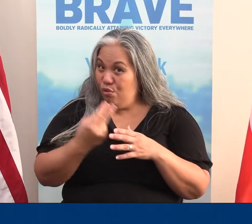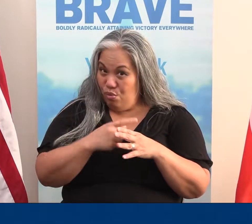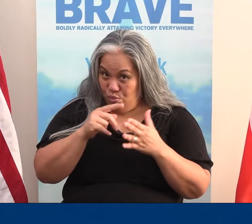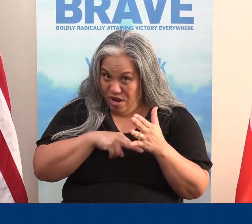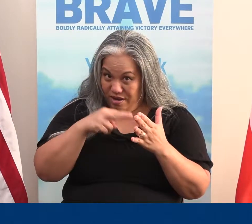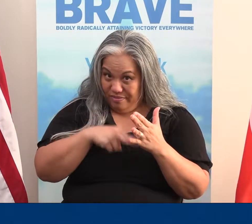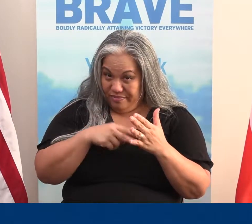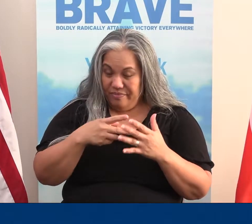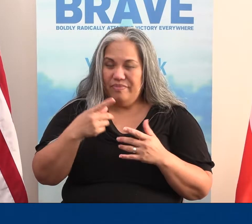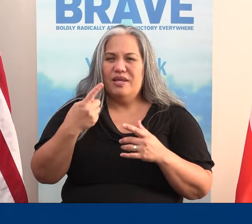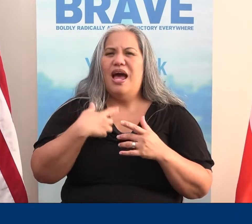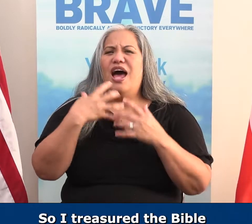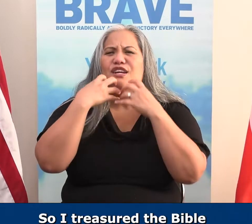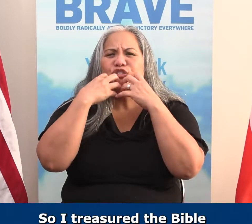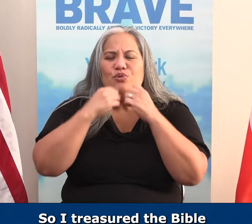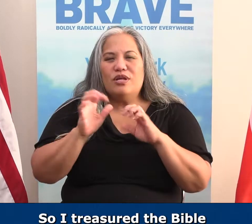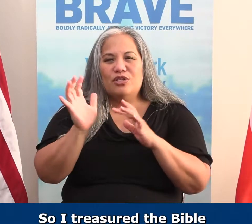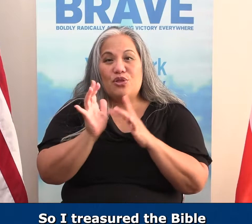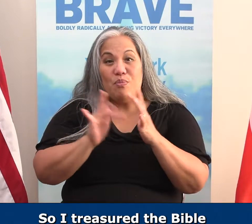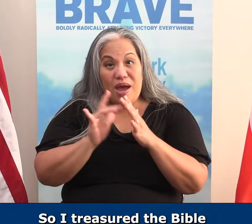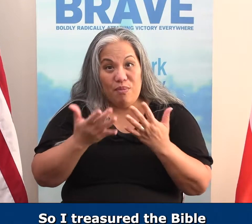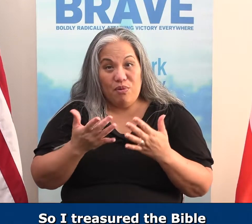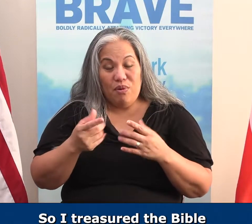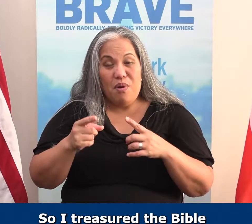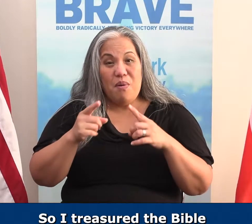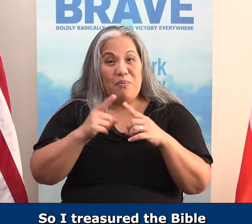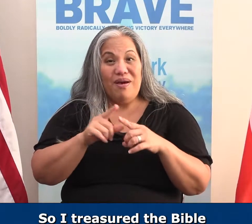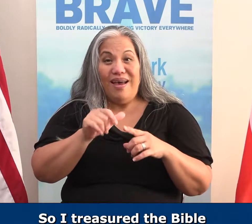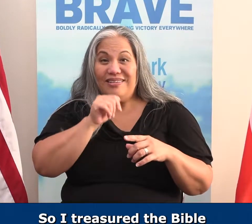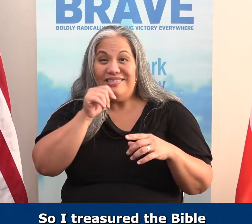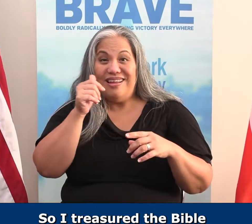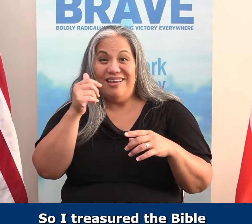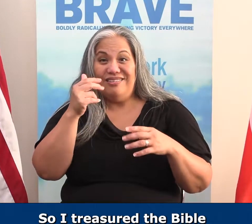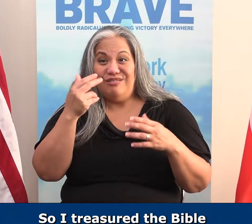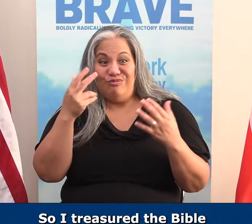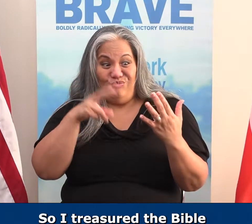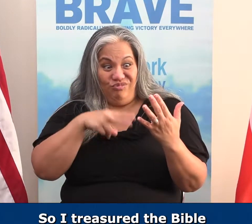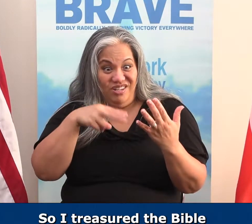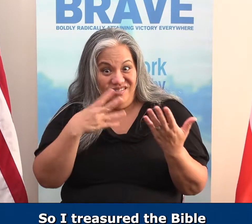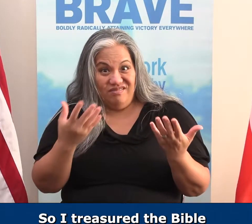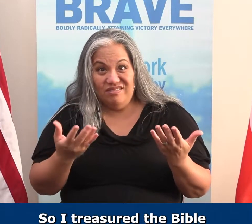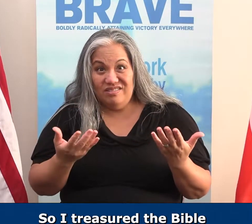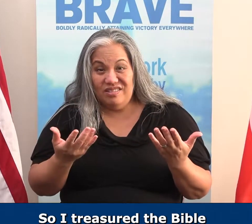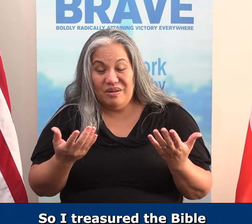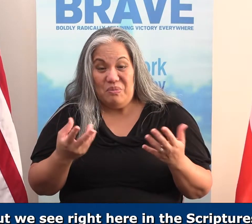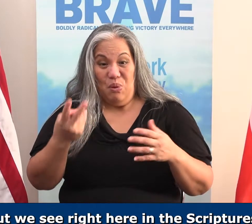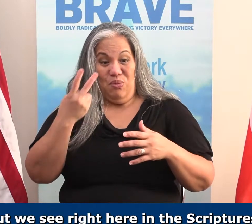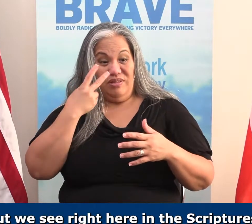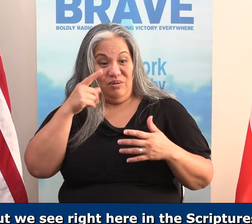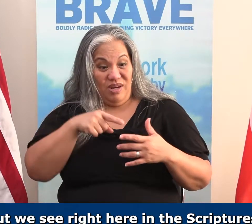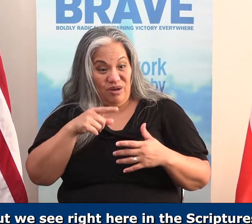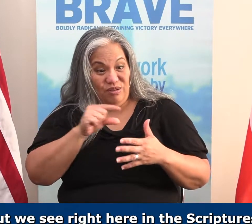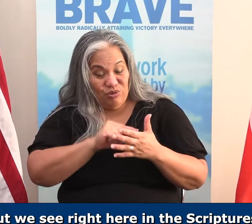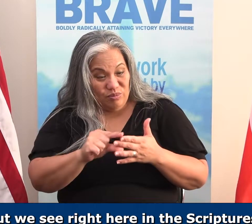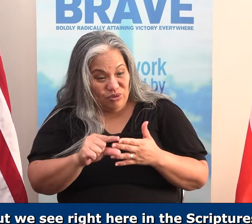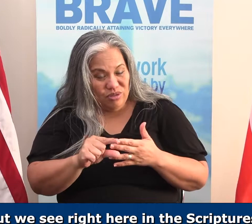it. So, I treasured the Bible, but I just never read it. But we see right here in the Scriptures